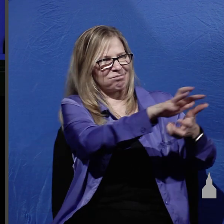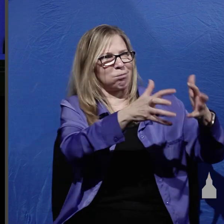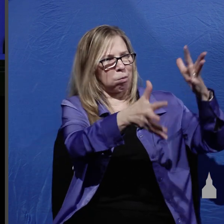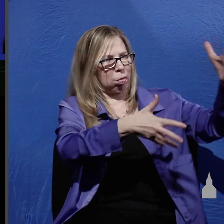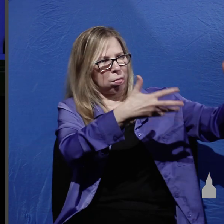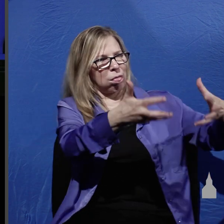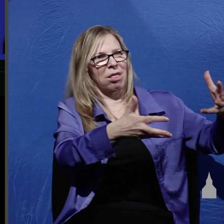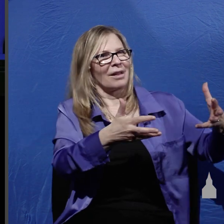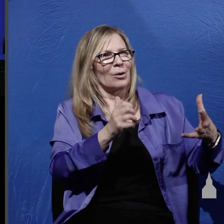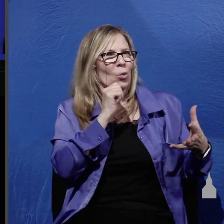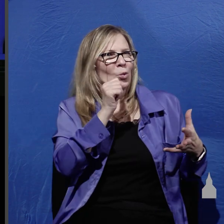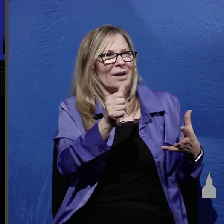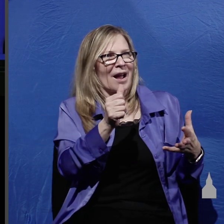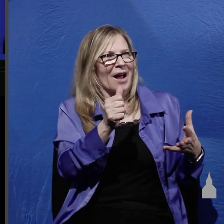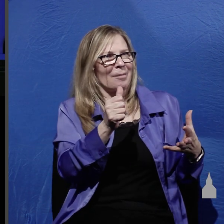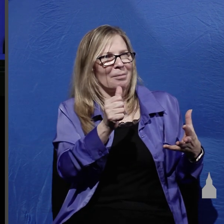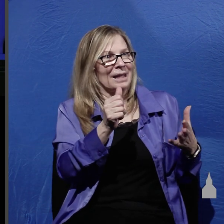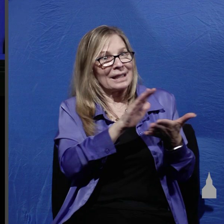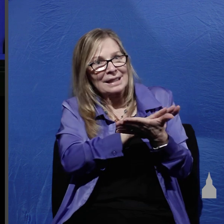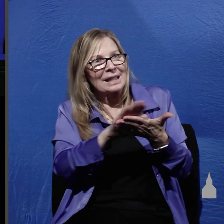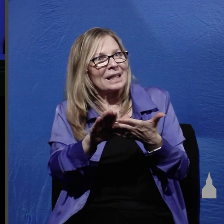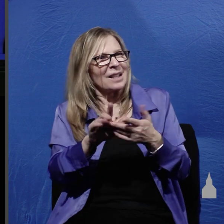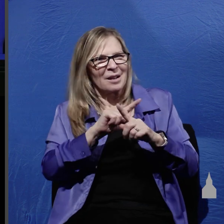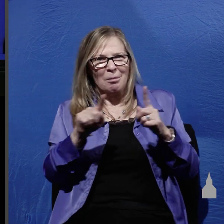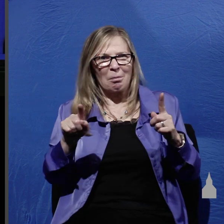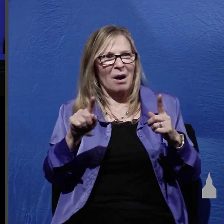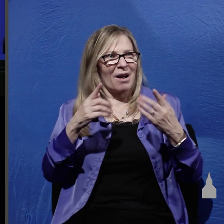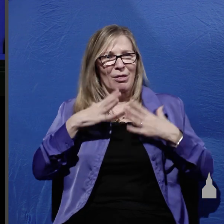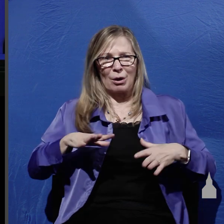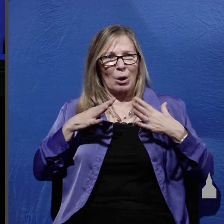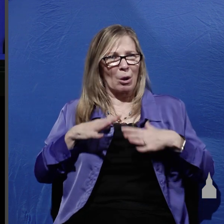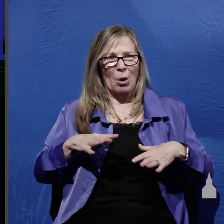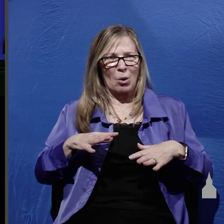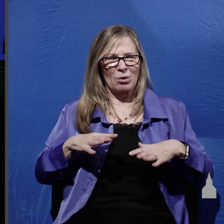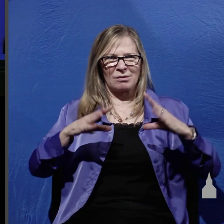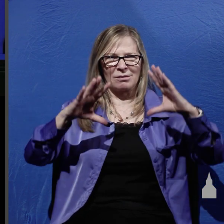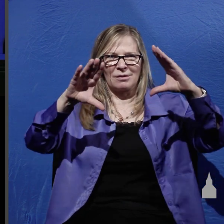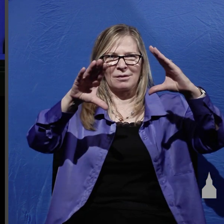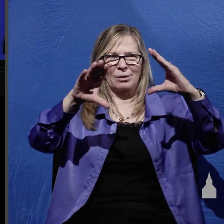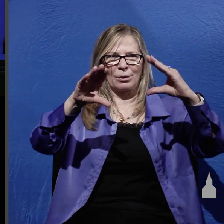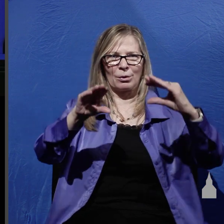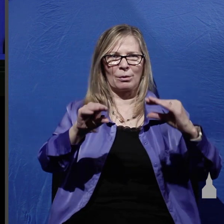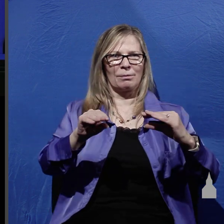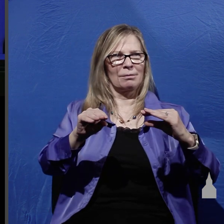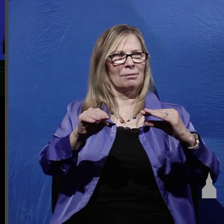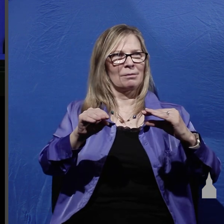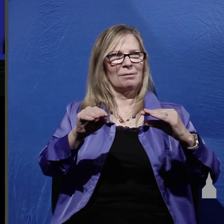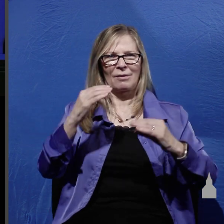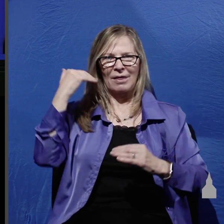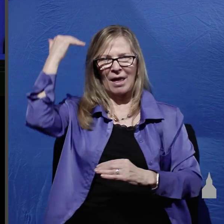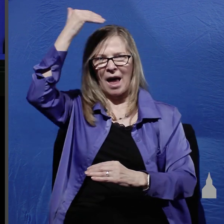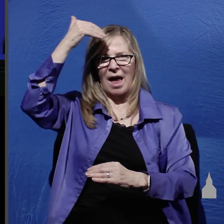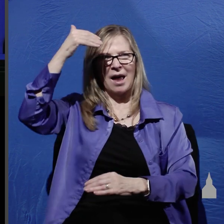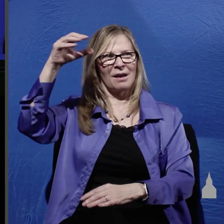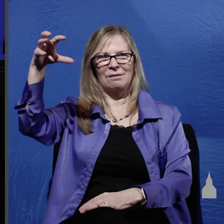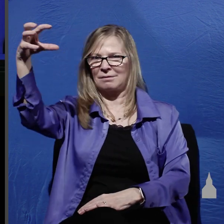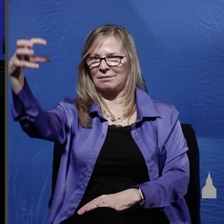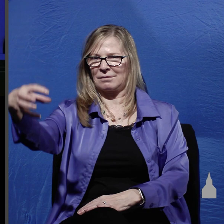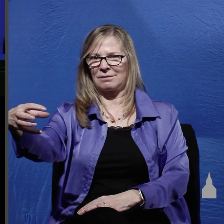manner but the clothes were lying undisturbed and the head bandage was wrapped together